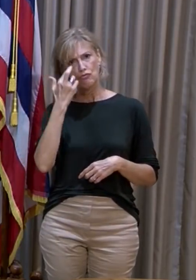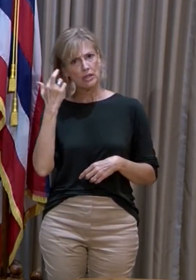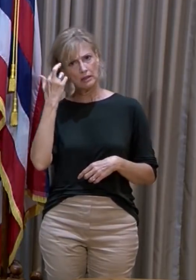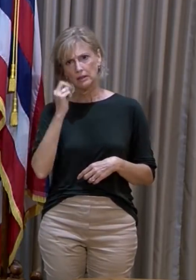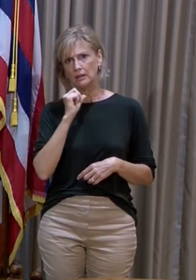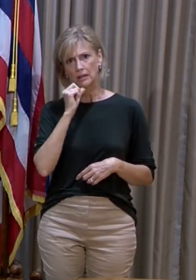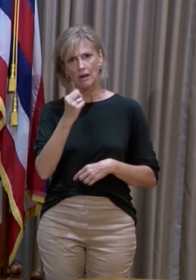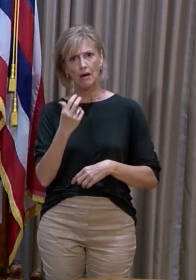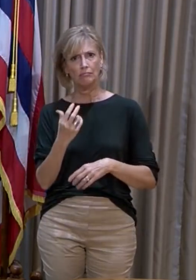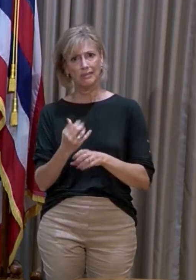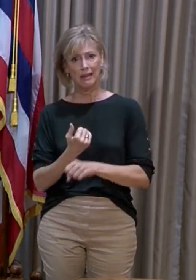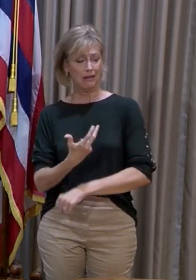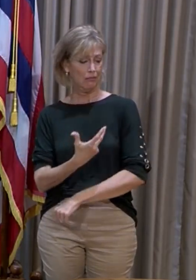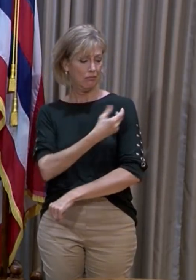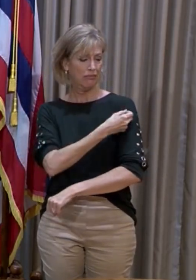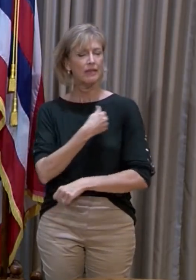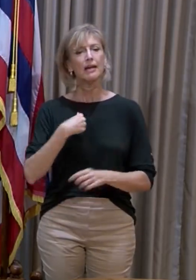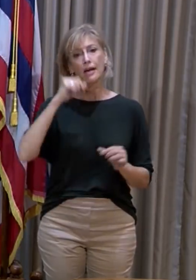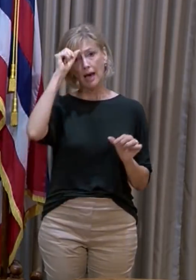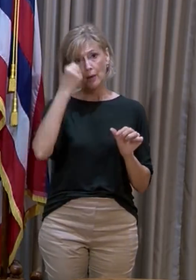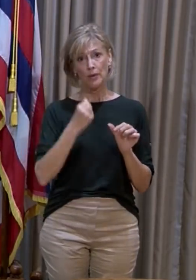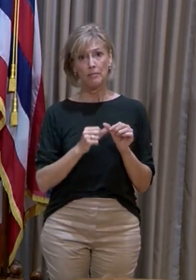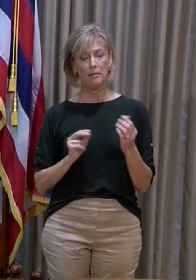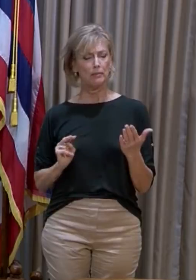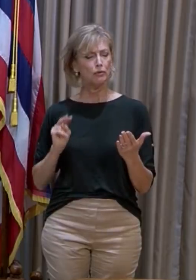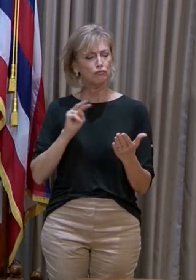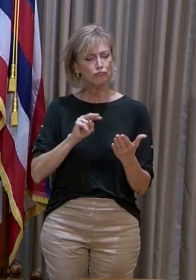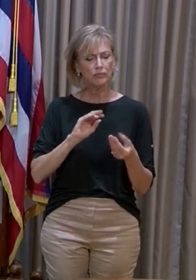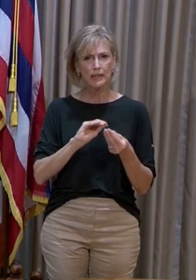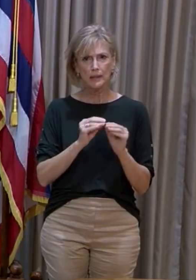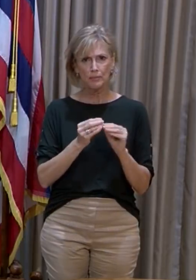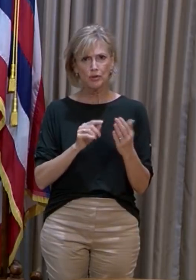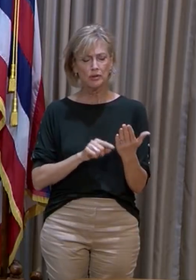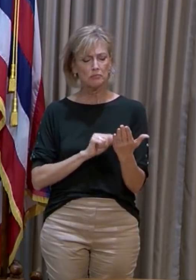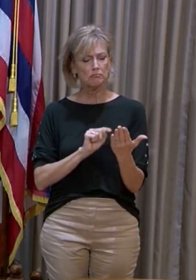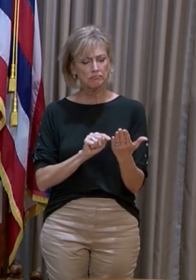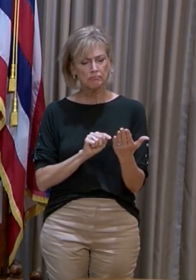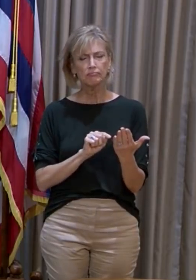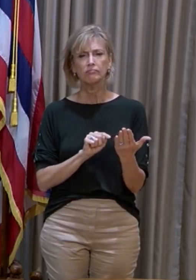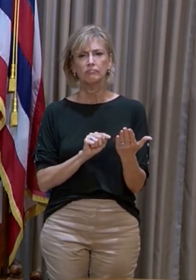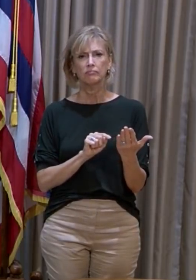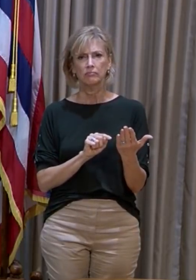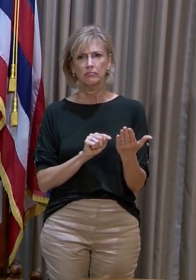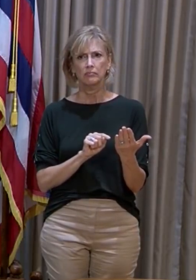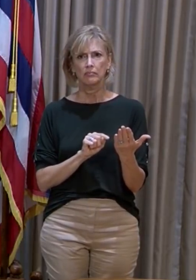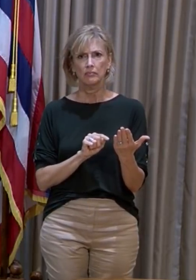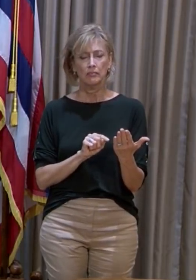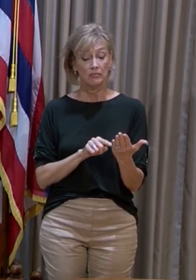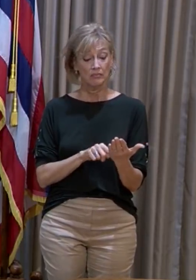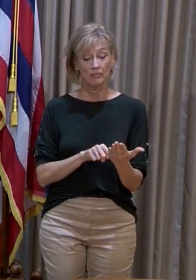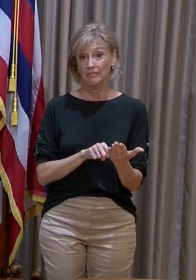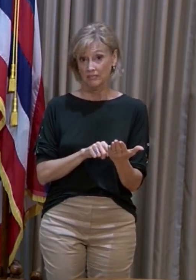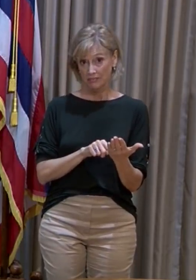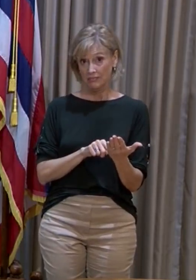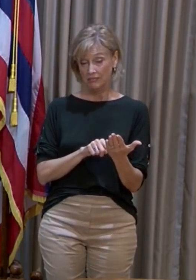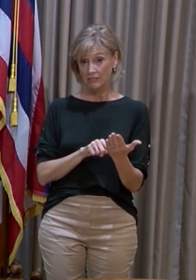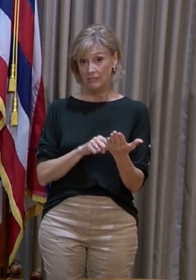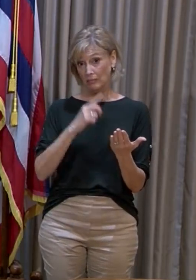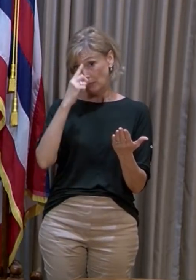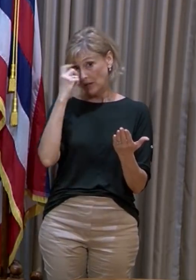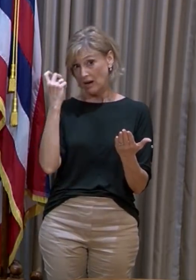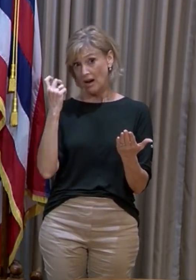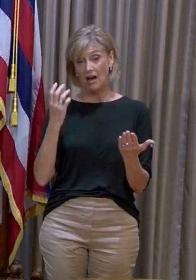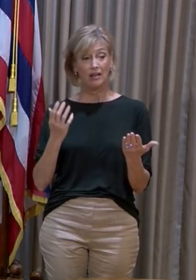And I do recall when we look at the numbers, the fact that there wasn't